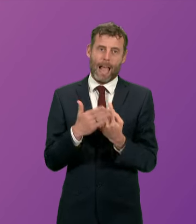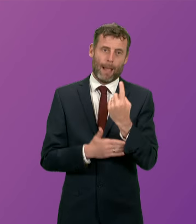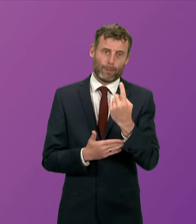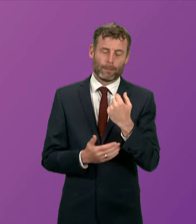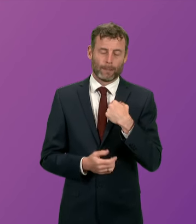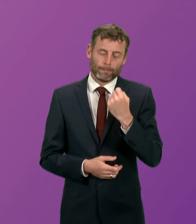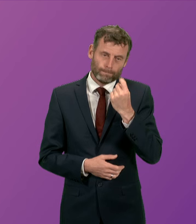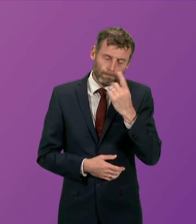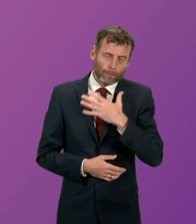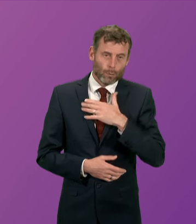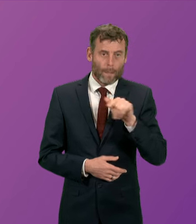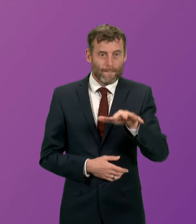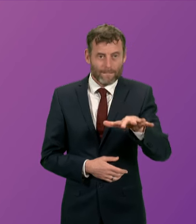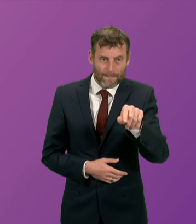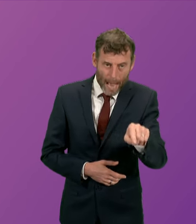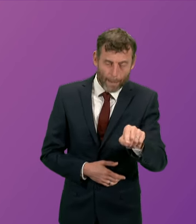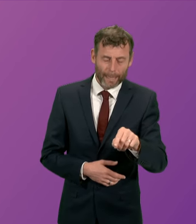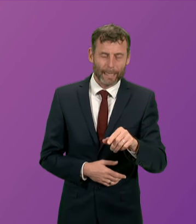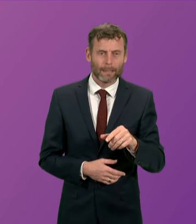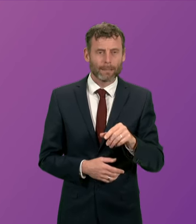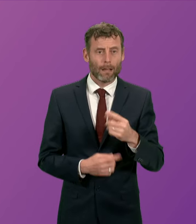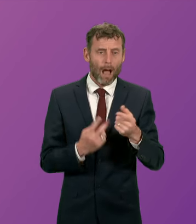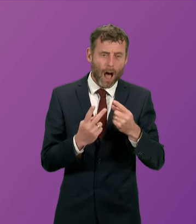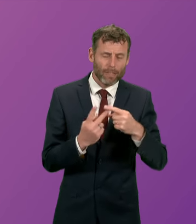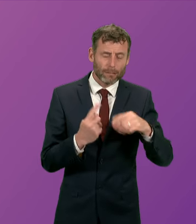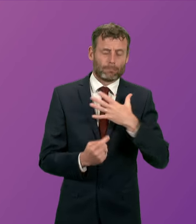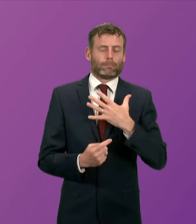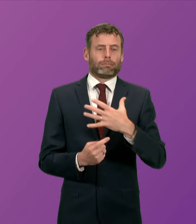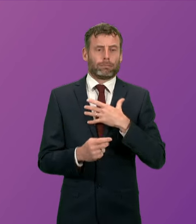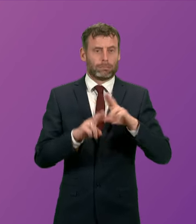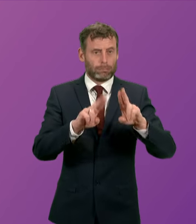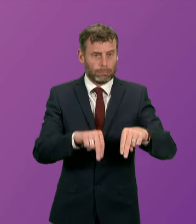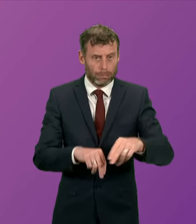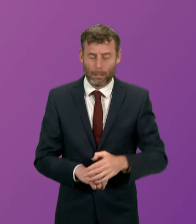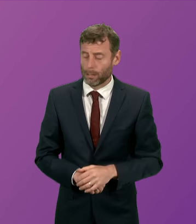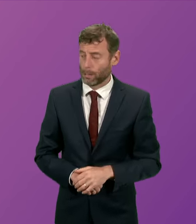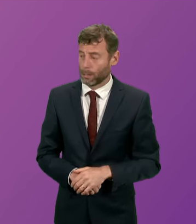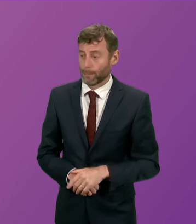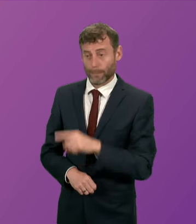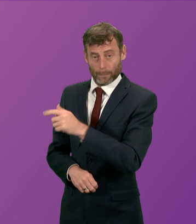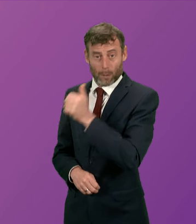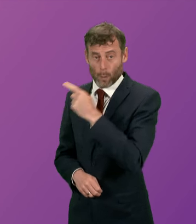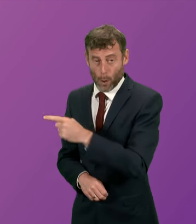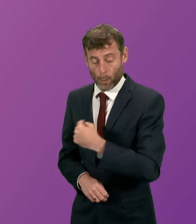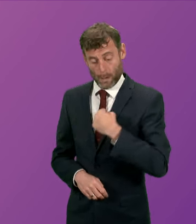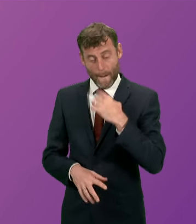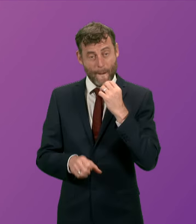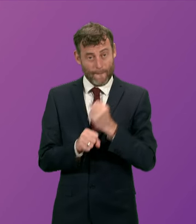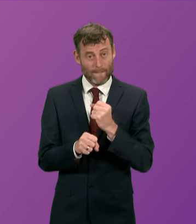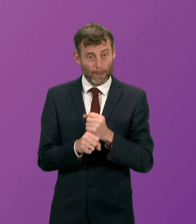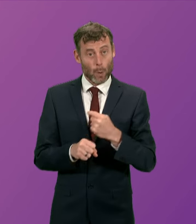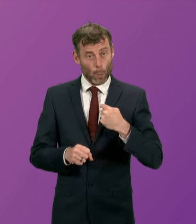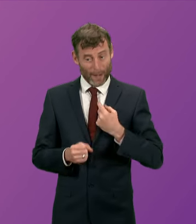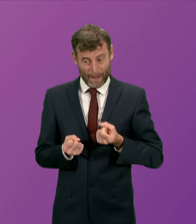family and to everyone who has been affected by this incident As Mr Ewing will know the Government has an ongoing programme of